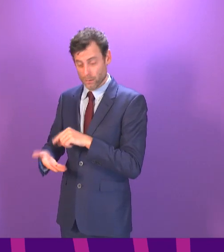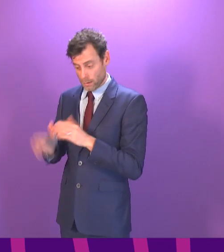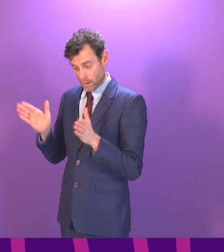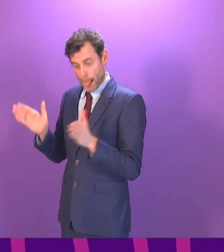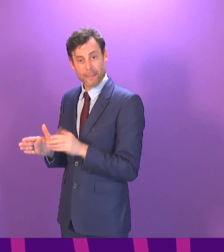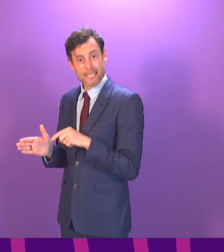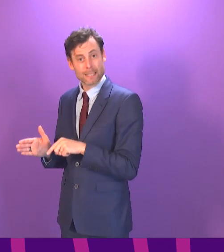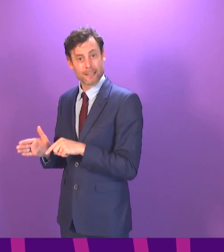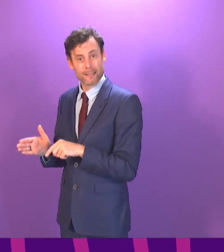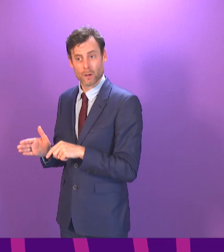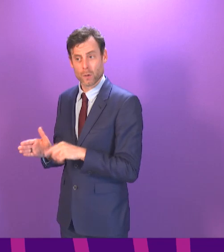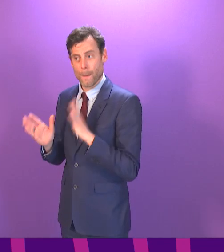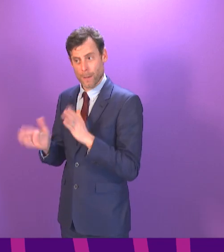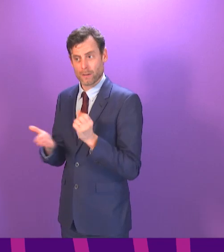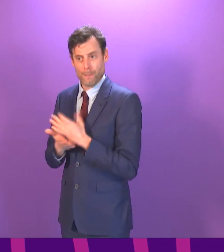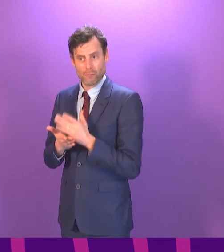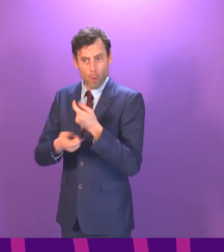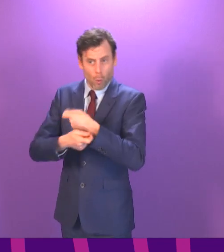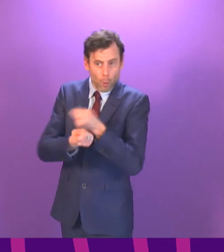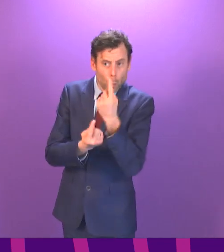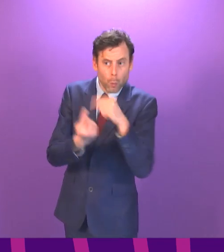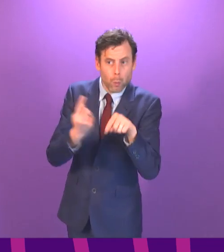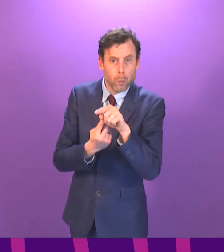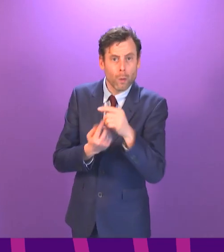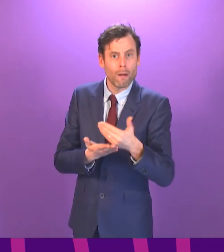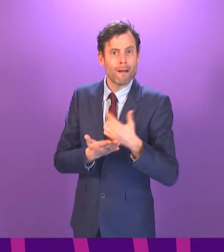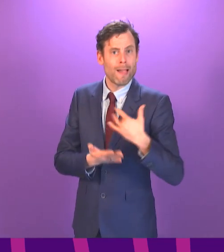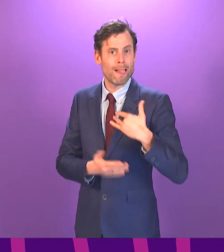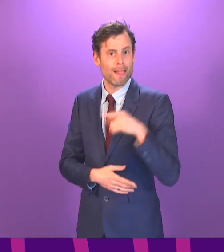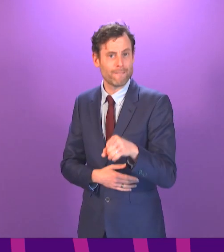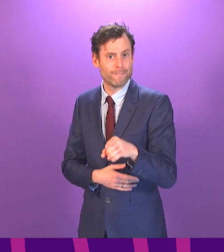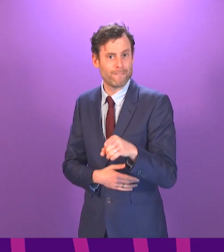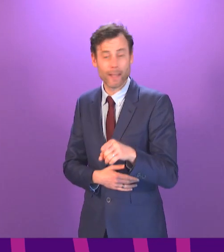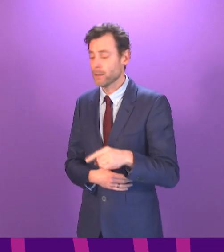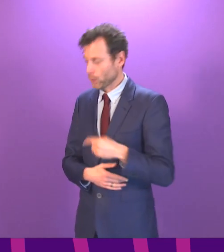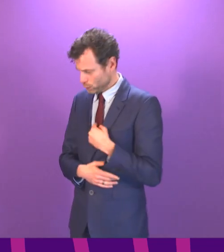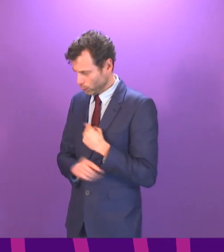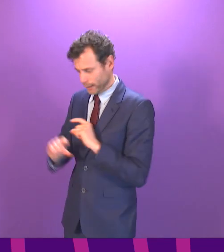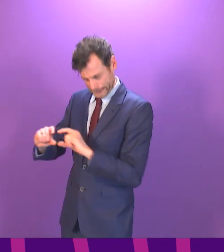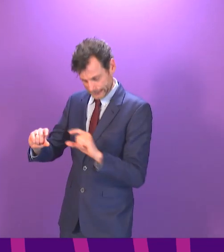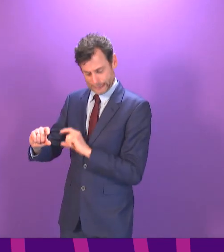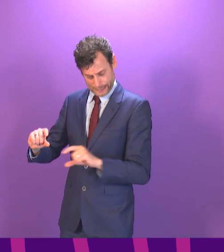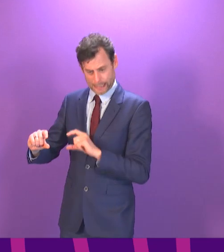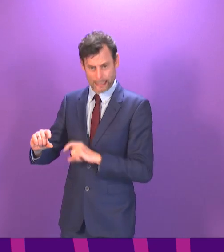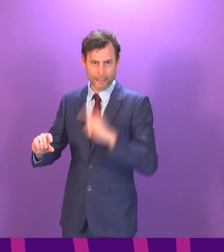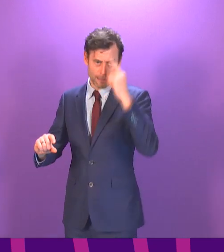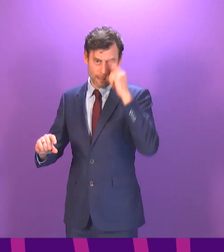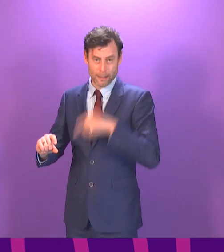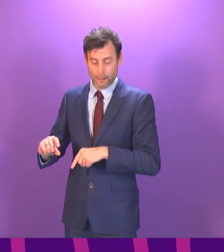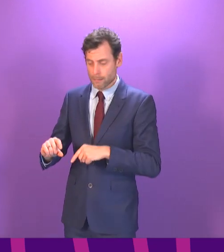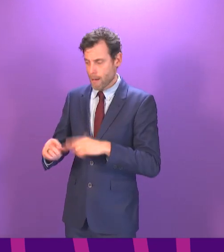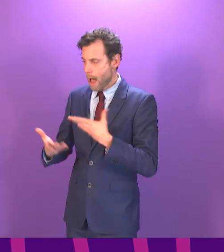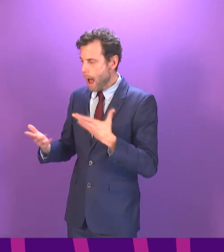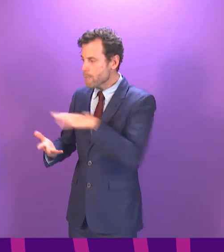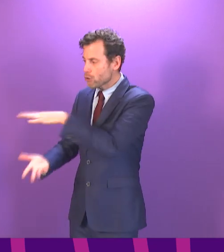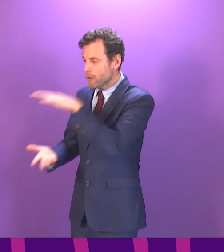instead of government doing that based on our own judgements we have, as indeed we always do with issues around vaccination